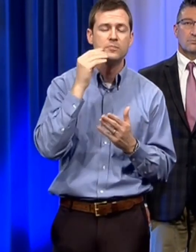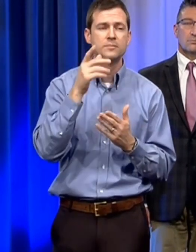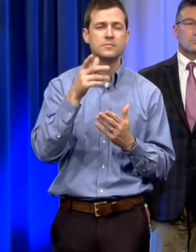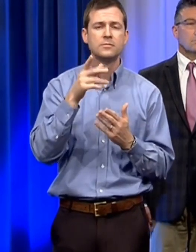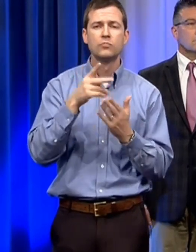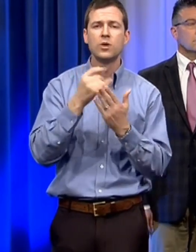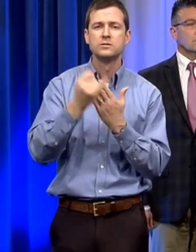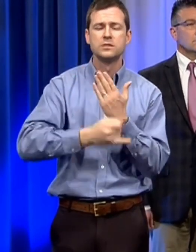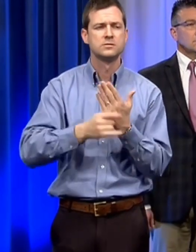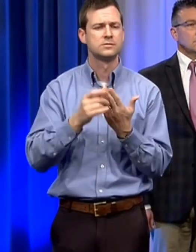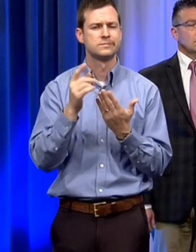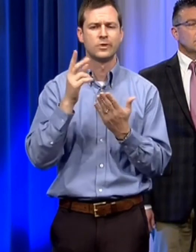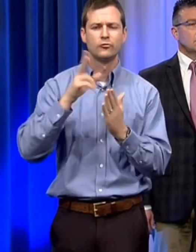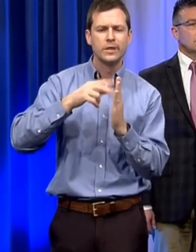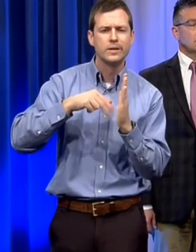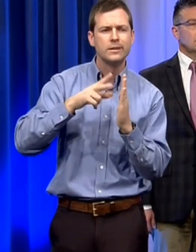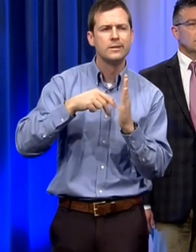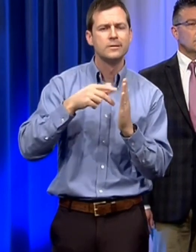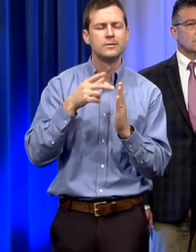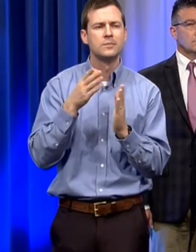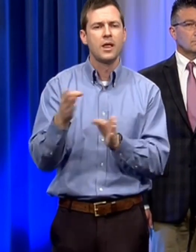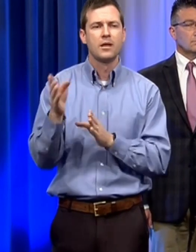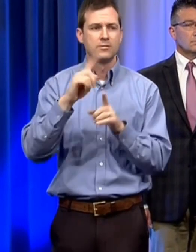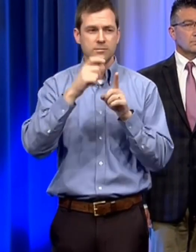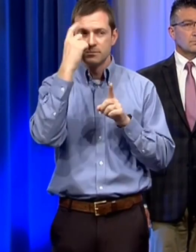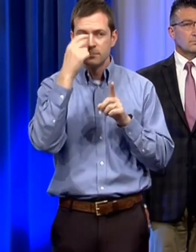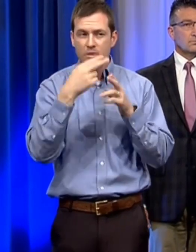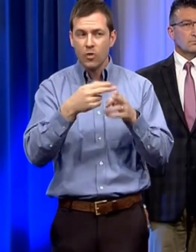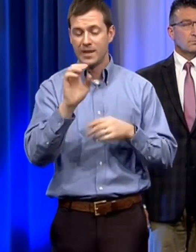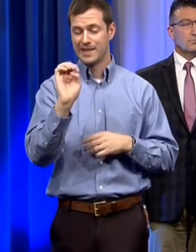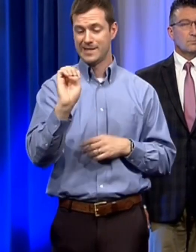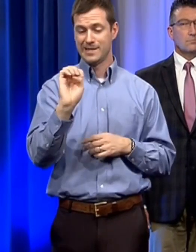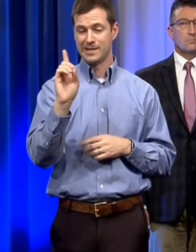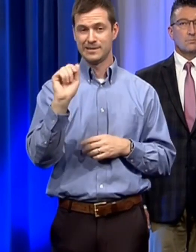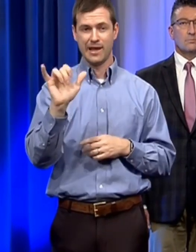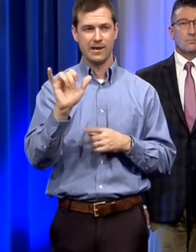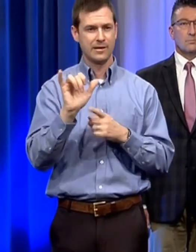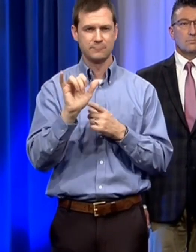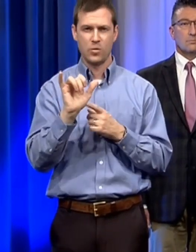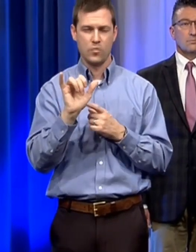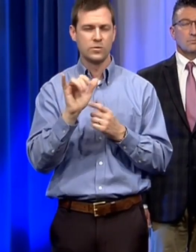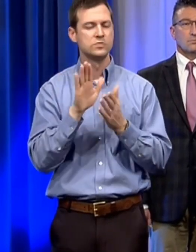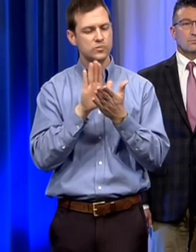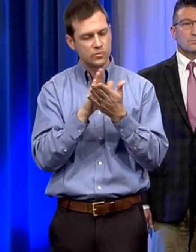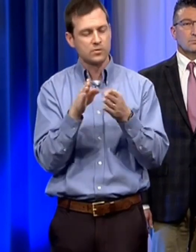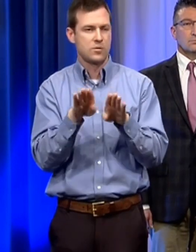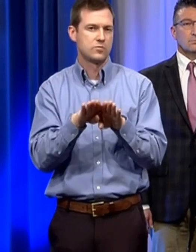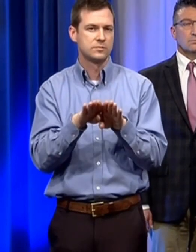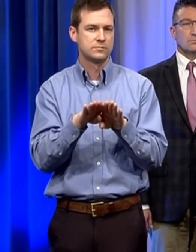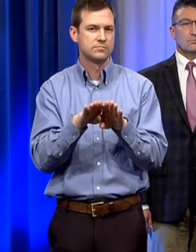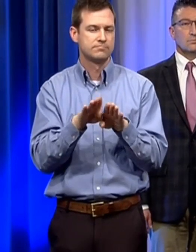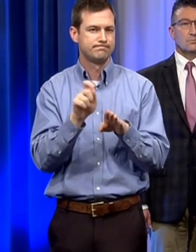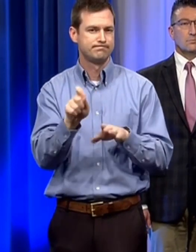electronic projects but but it will not be an e-day school will be closed during those two and a half weeks what services is the